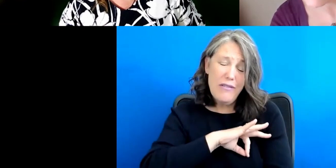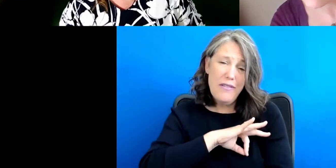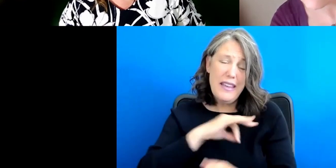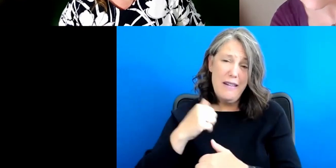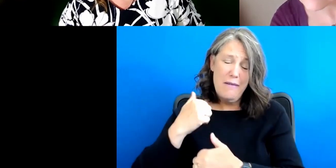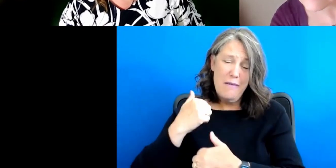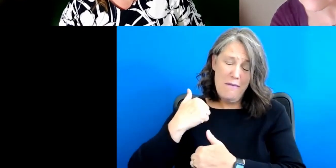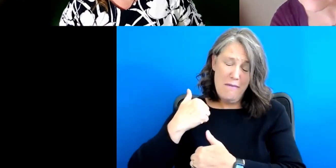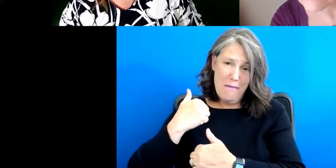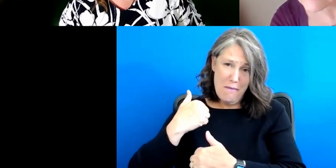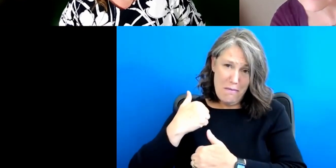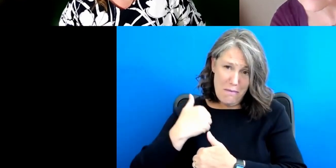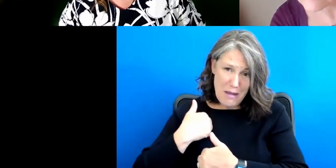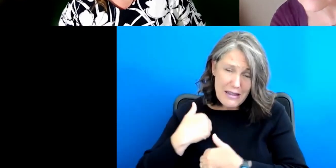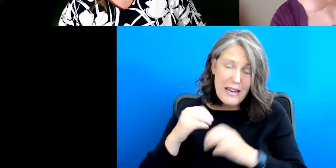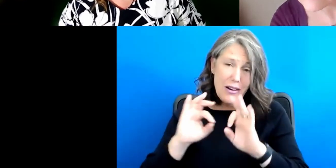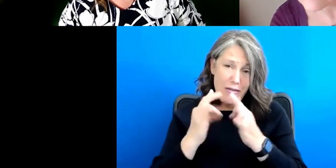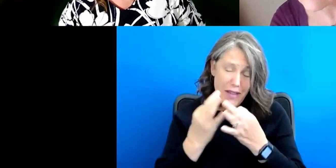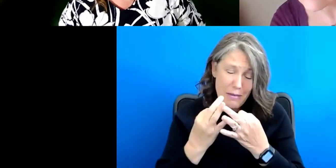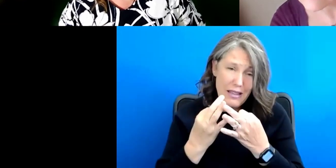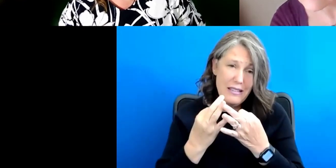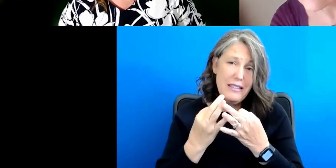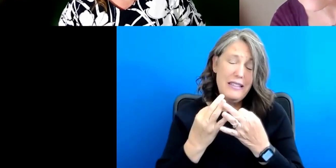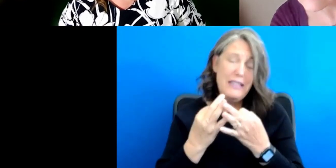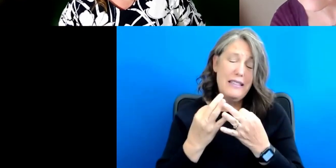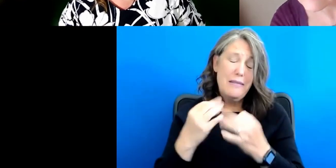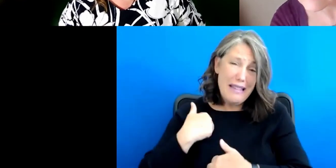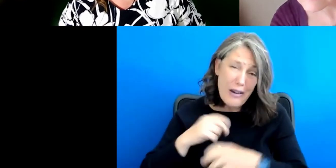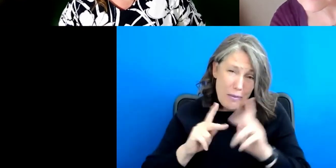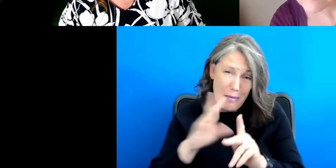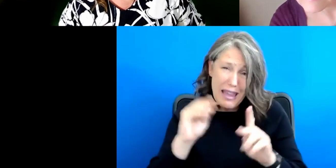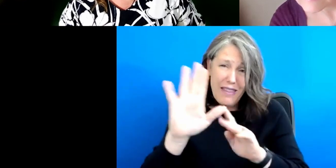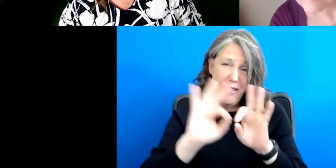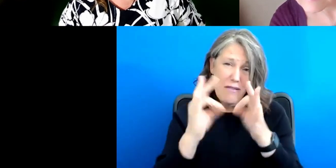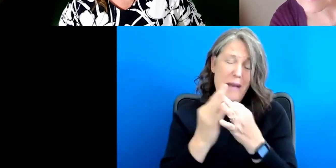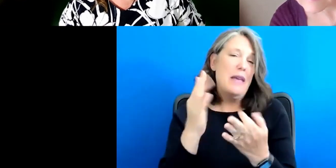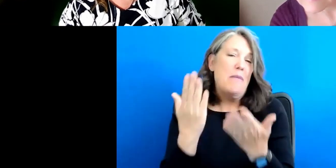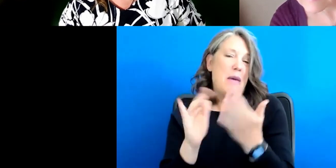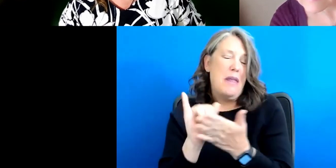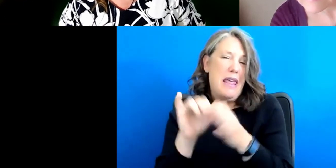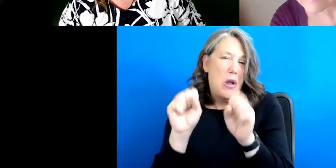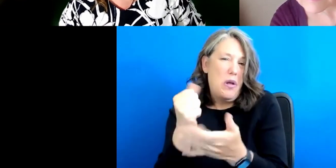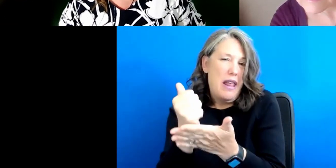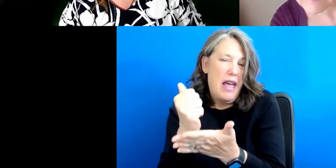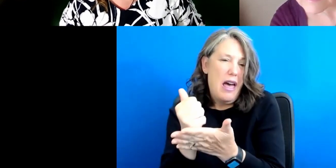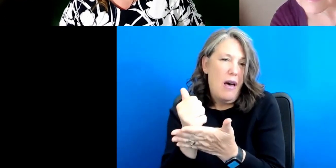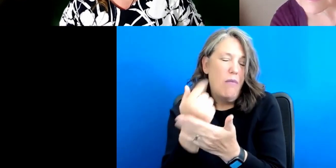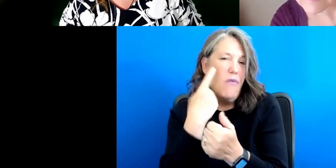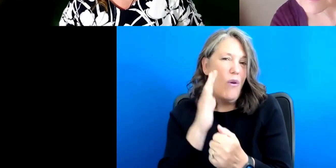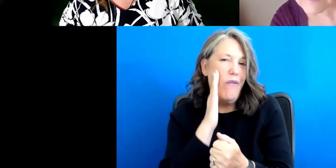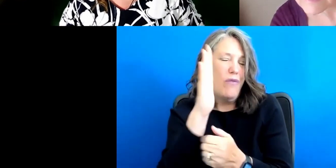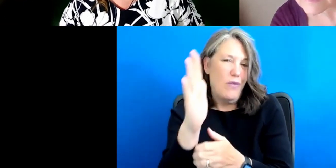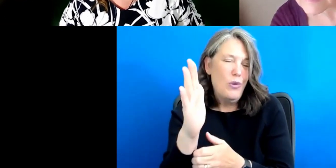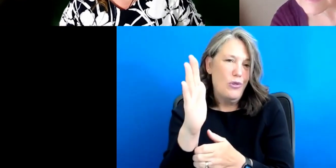families and veterans, then, you know, um, that might help, you know, in future efforts to